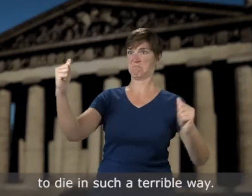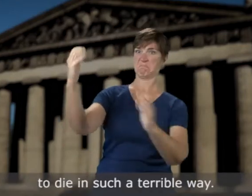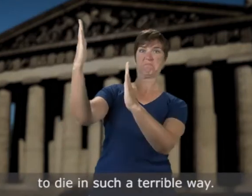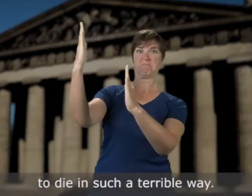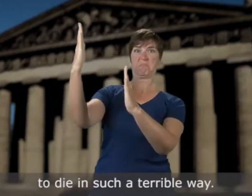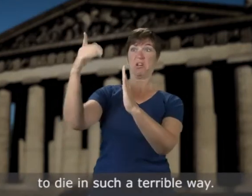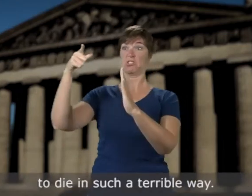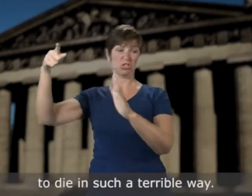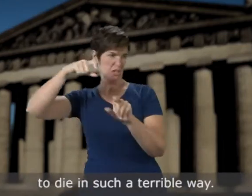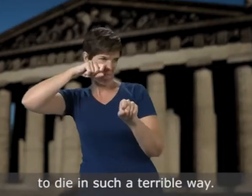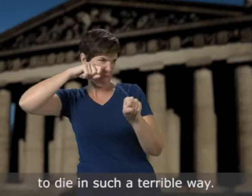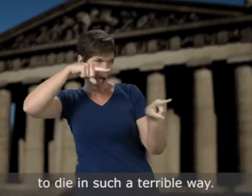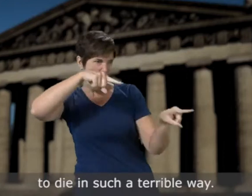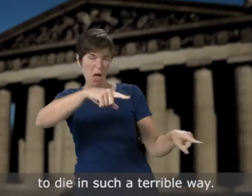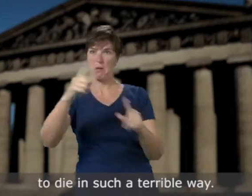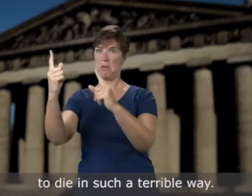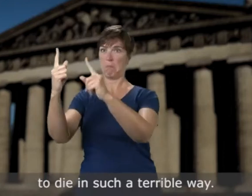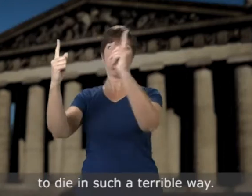die in such a terrible way